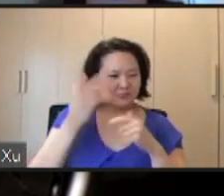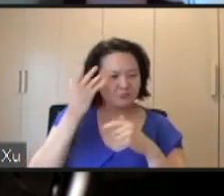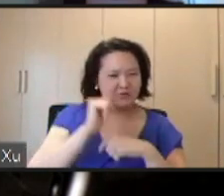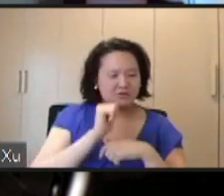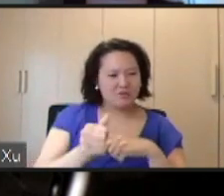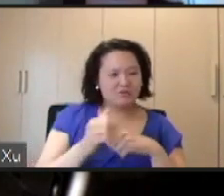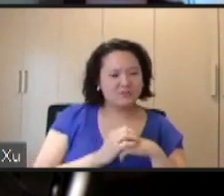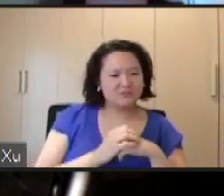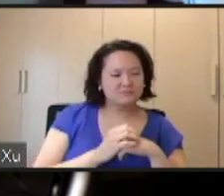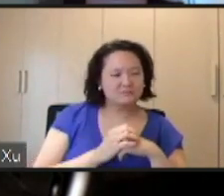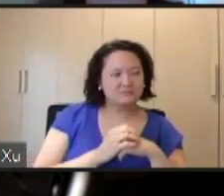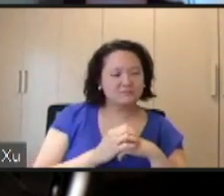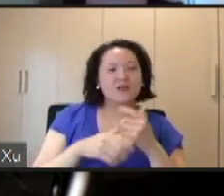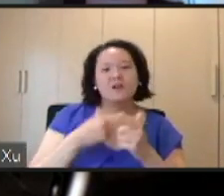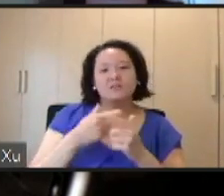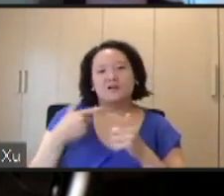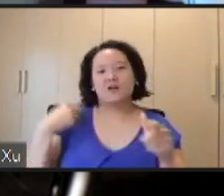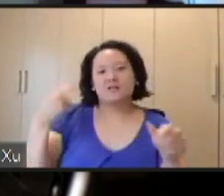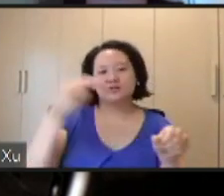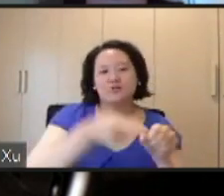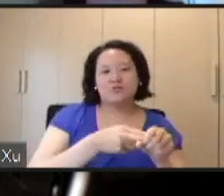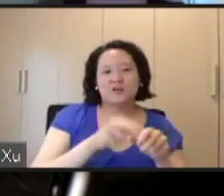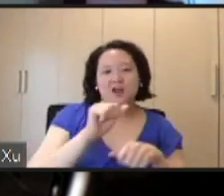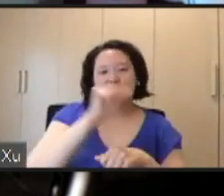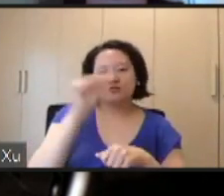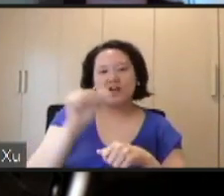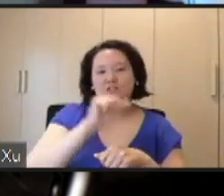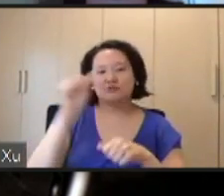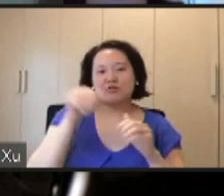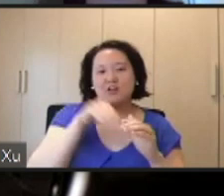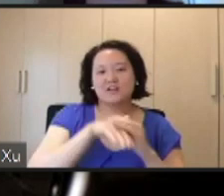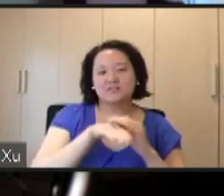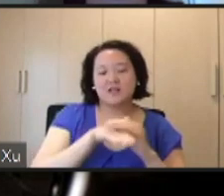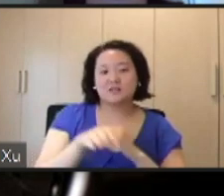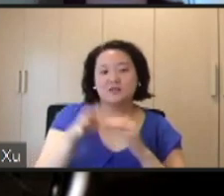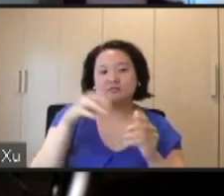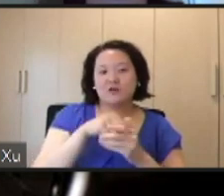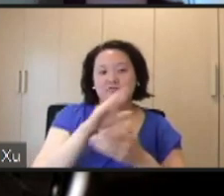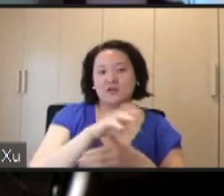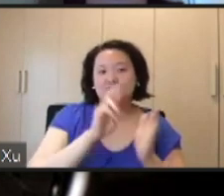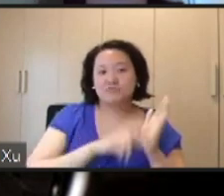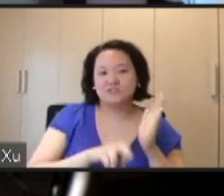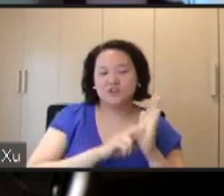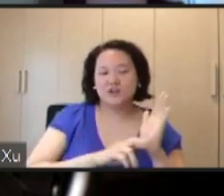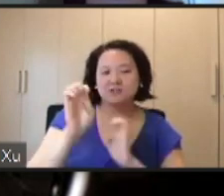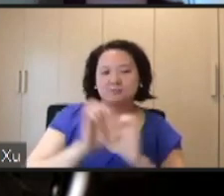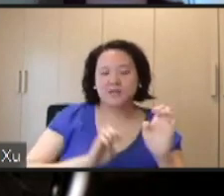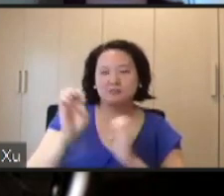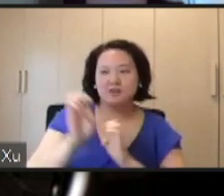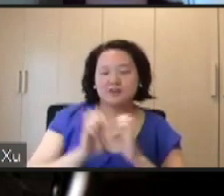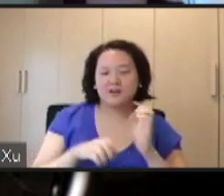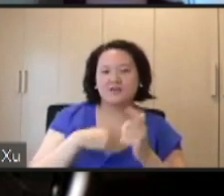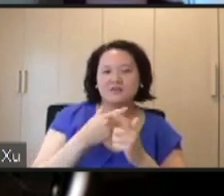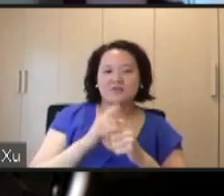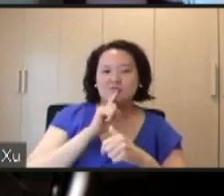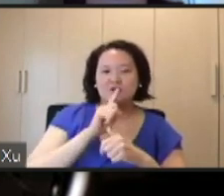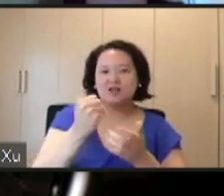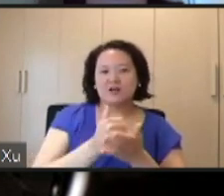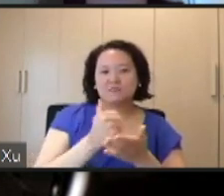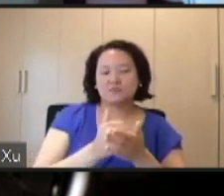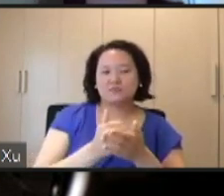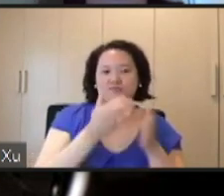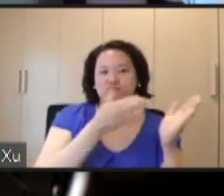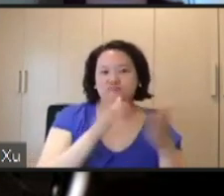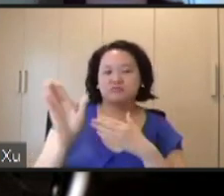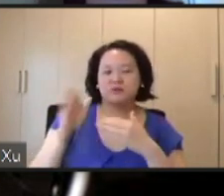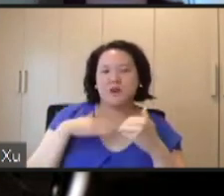accessible for deaf people? Why not? So that's what led me to joining Astro Access and did